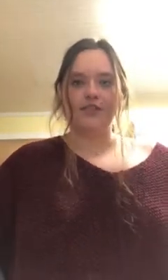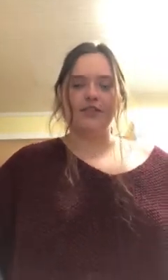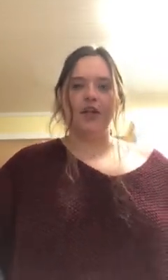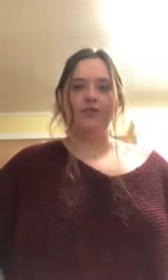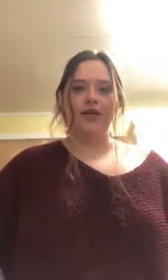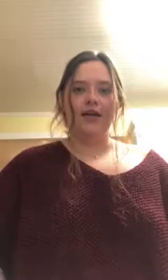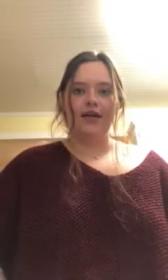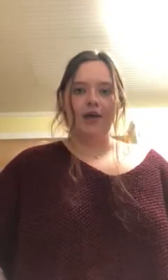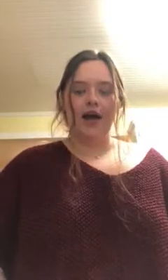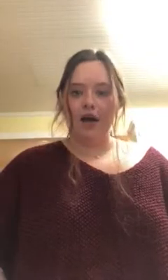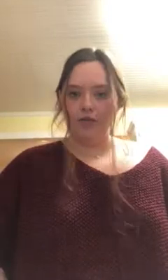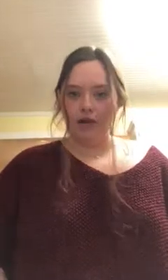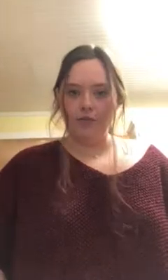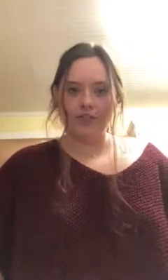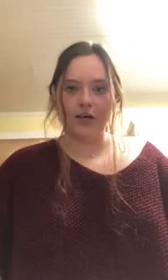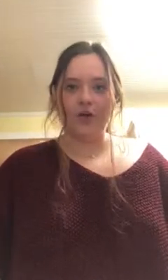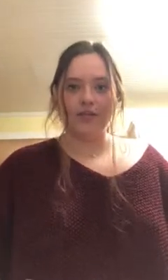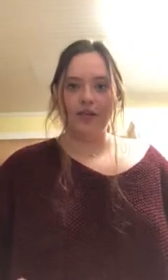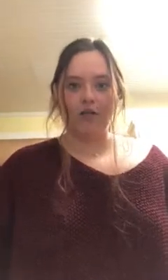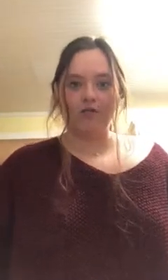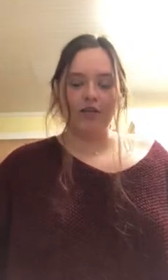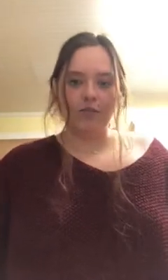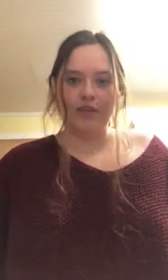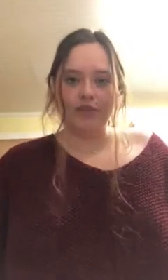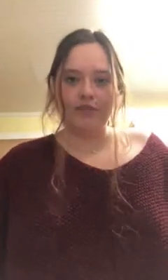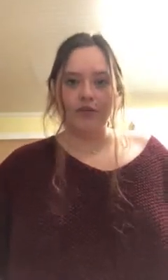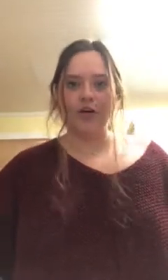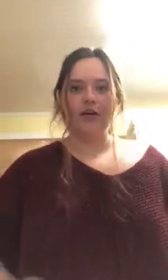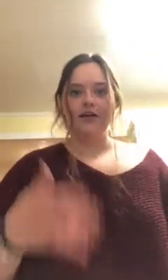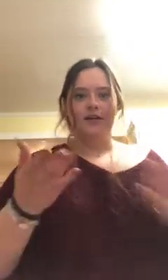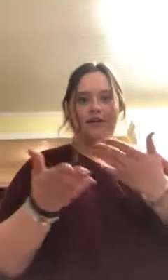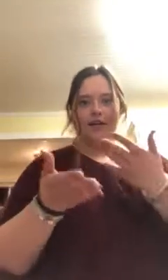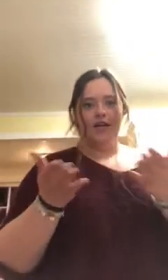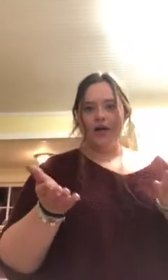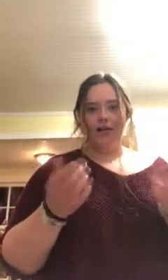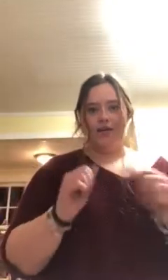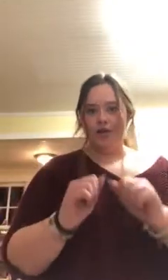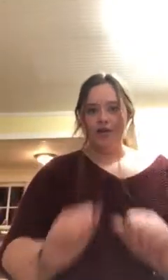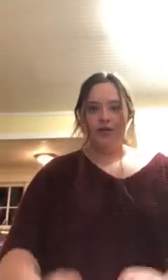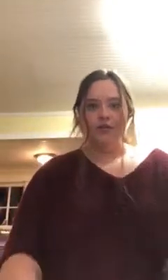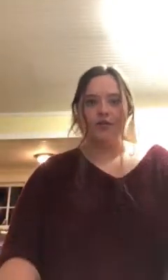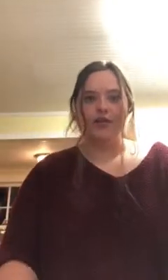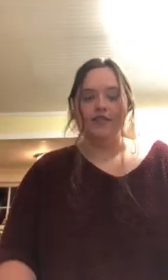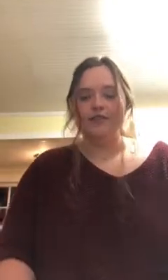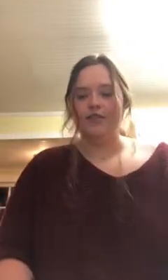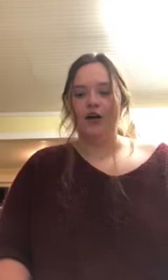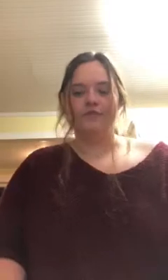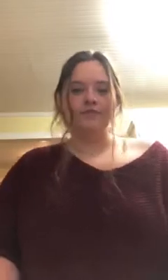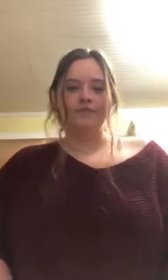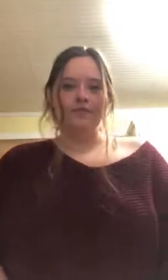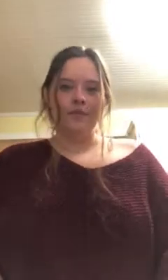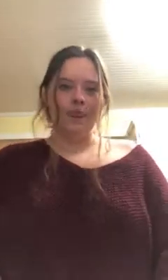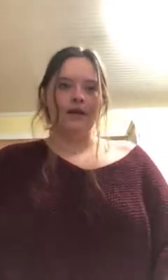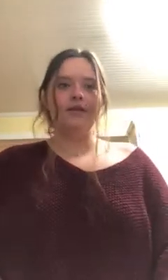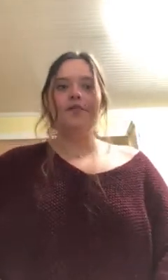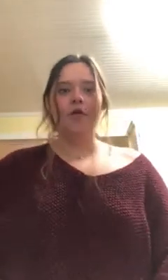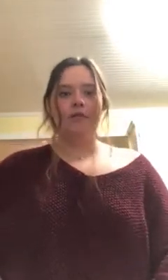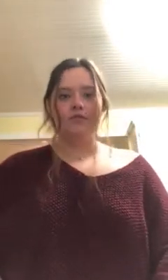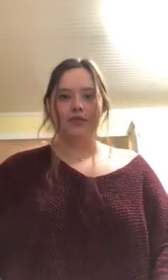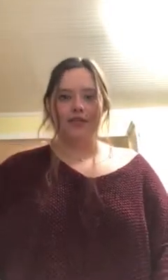that's going to be in my outline which I hope is helpful information for anybody that may be going through this. So some of the problems with